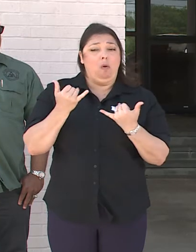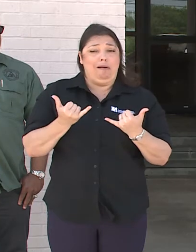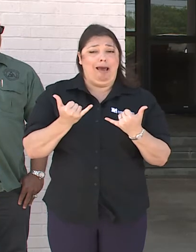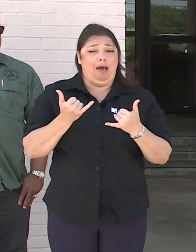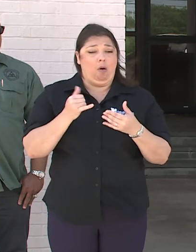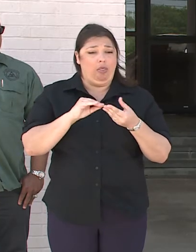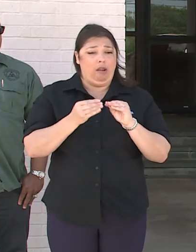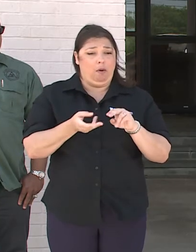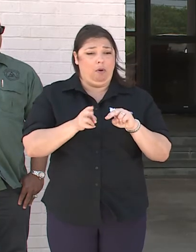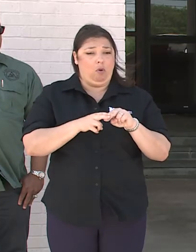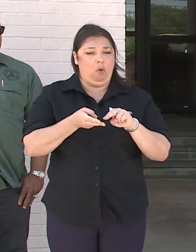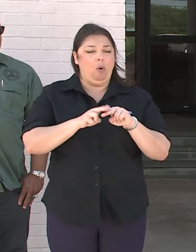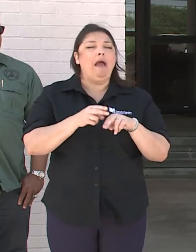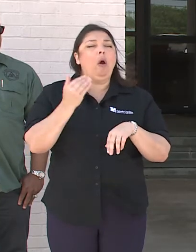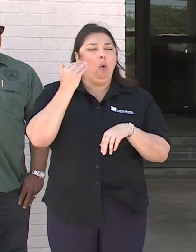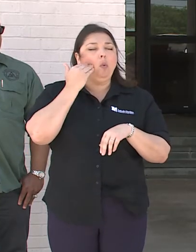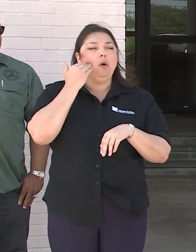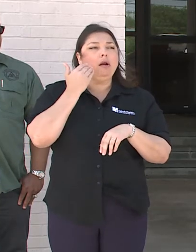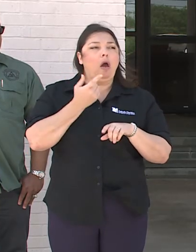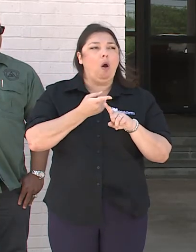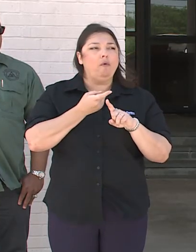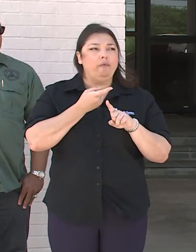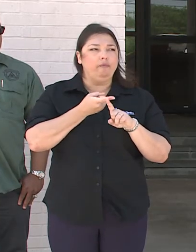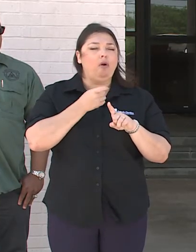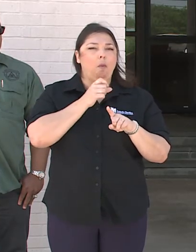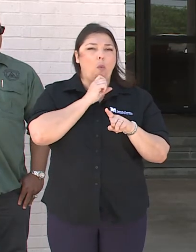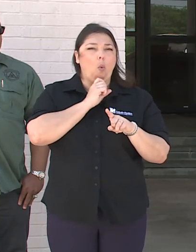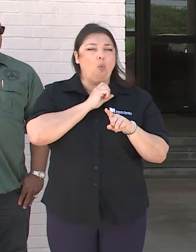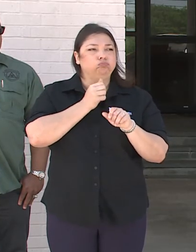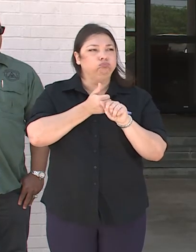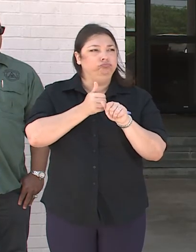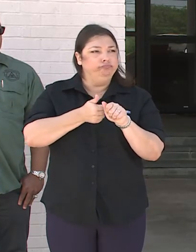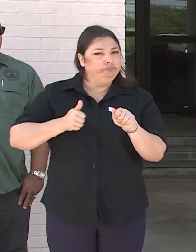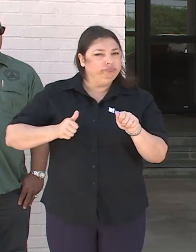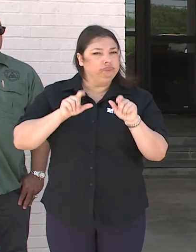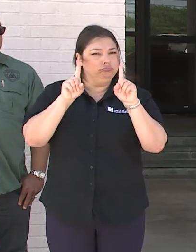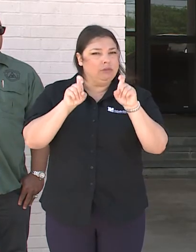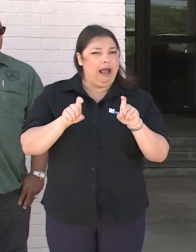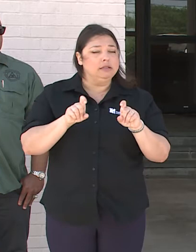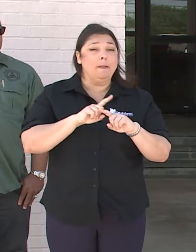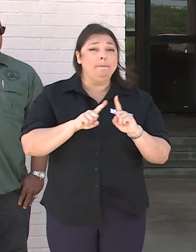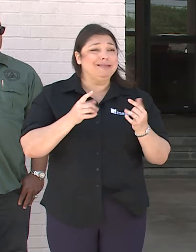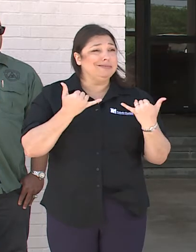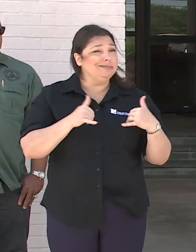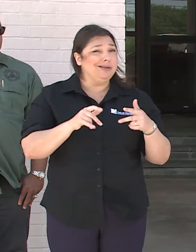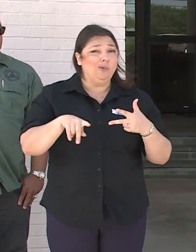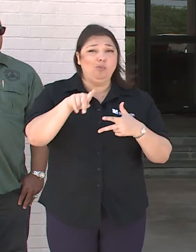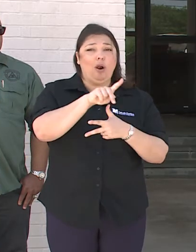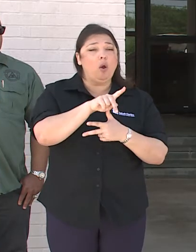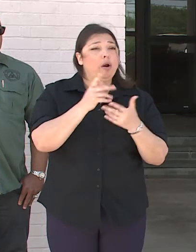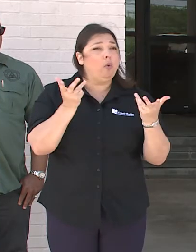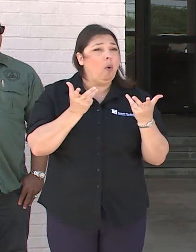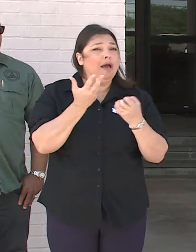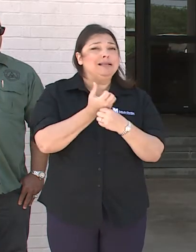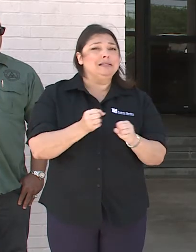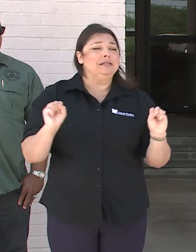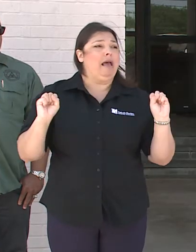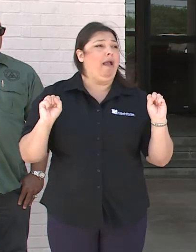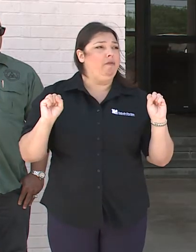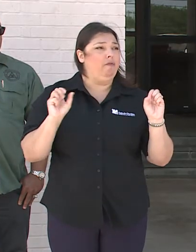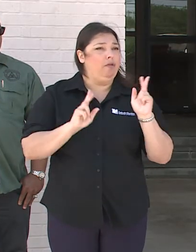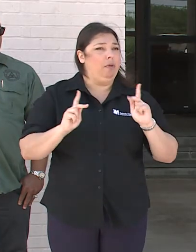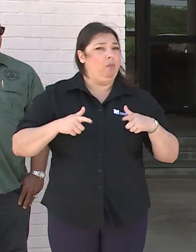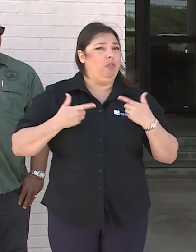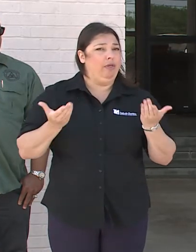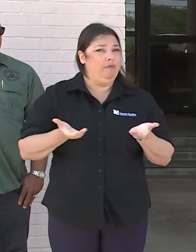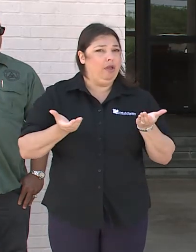numbers come on we know that these are from tests from behind. Right now my number one priority is keeping the residents of St. John Parish safe.